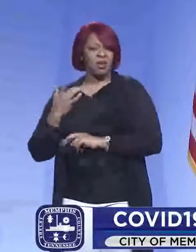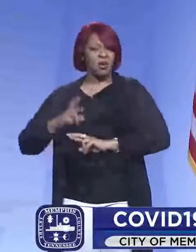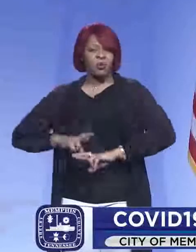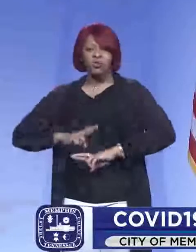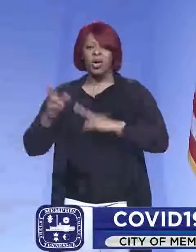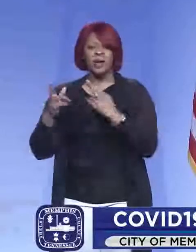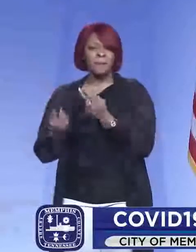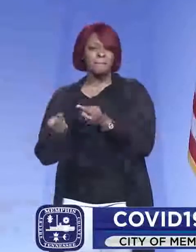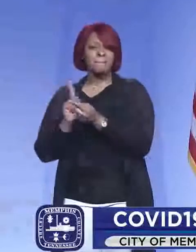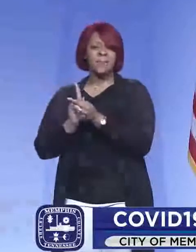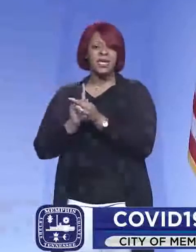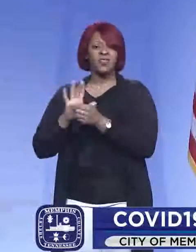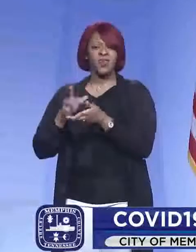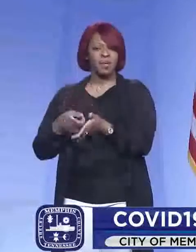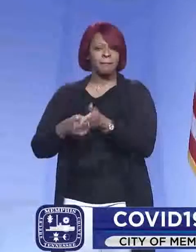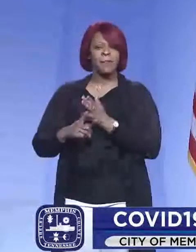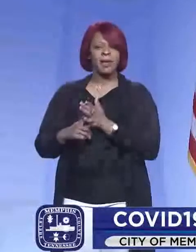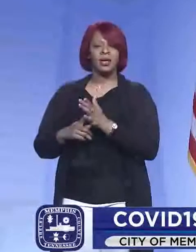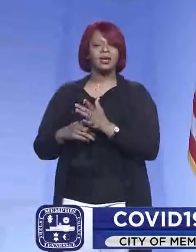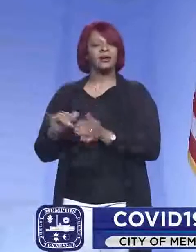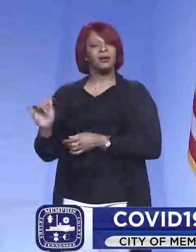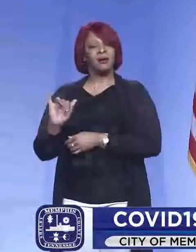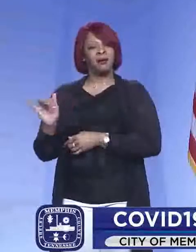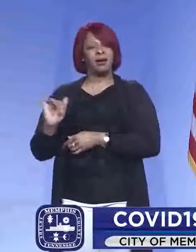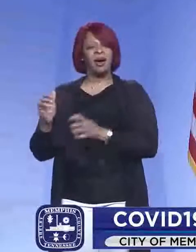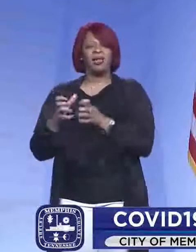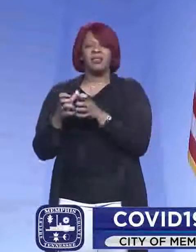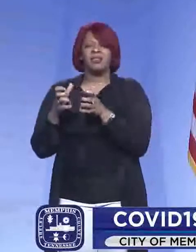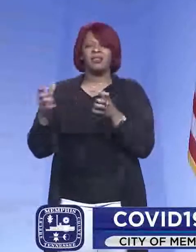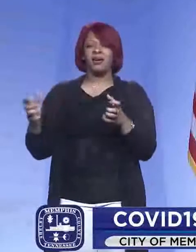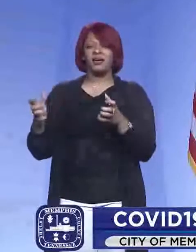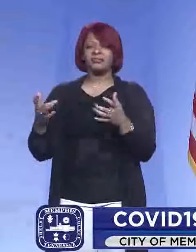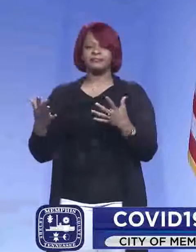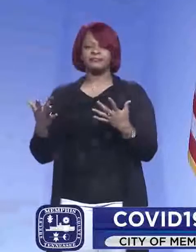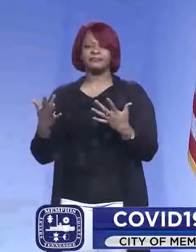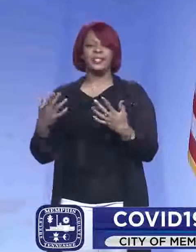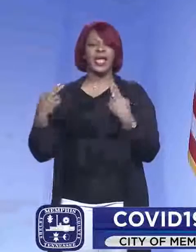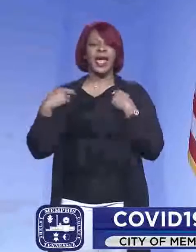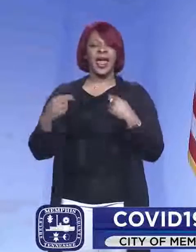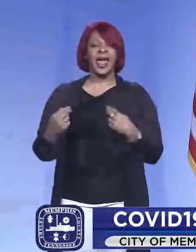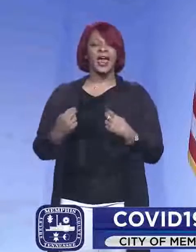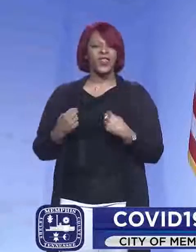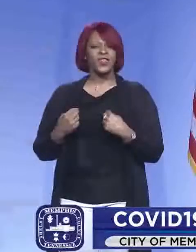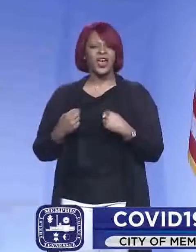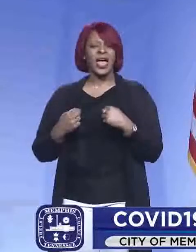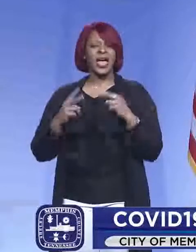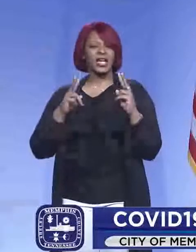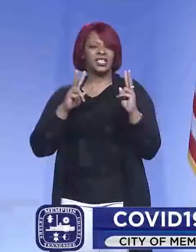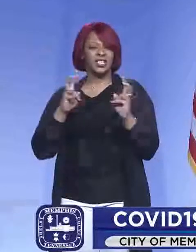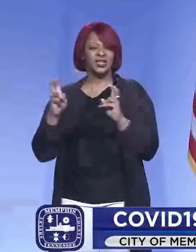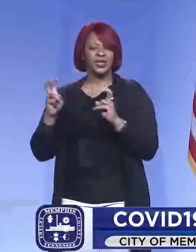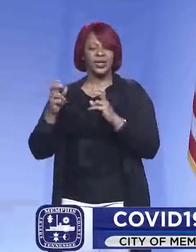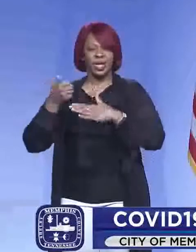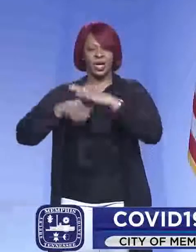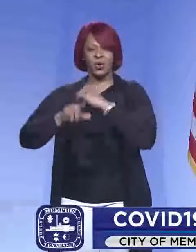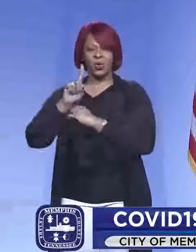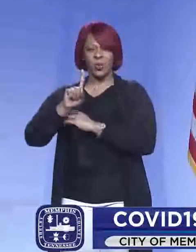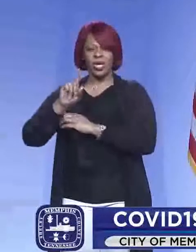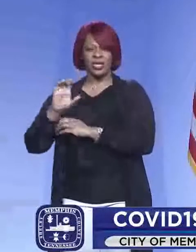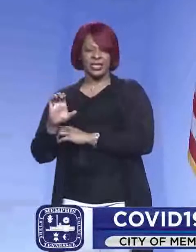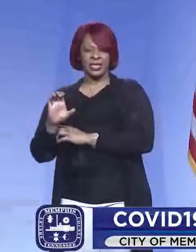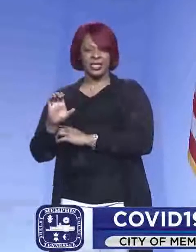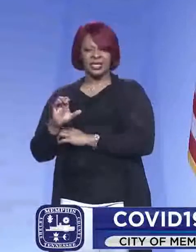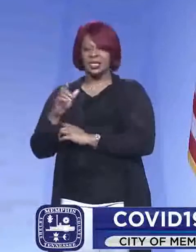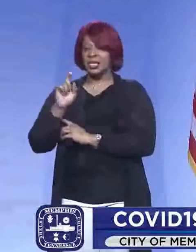to meet that demand? And also the, there's a lot of health conditions that fall under 1 C, will there be any need